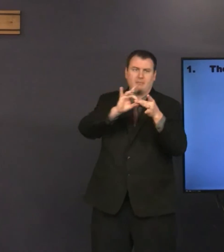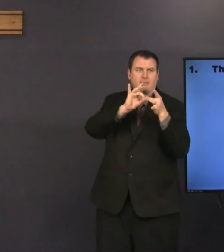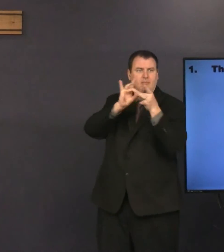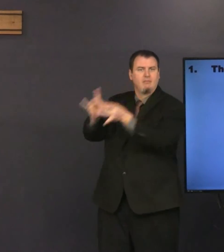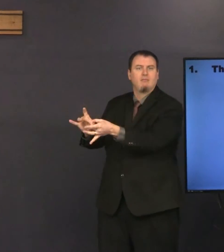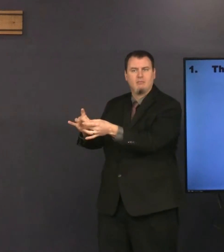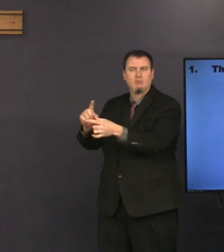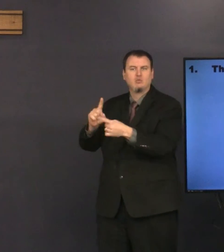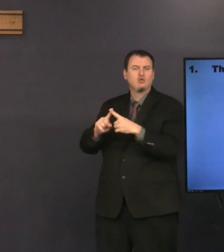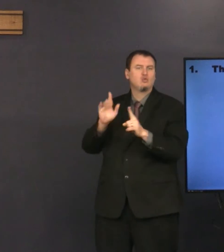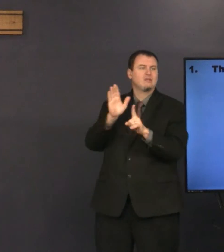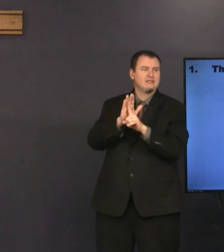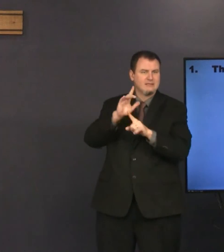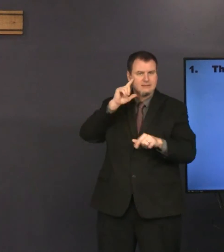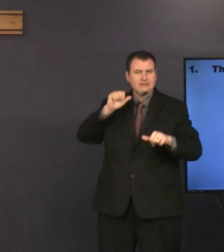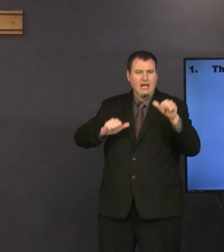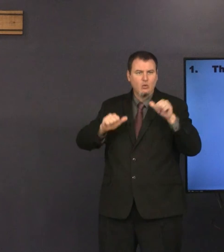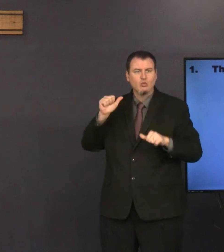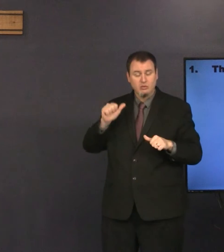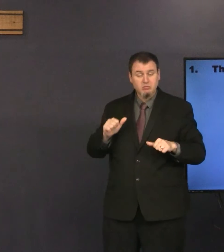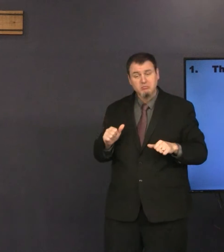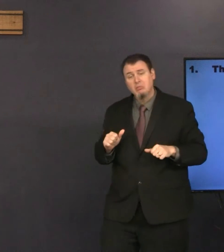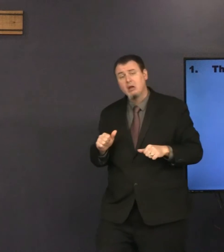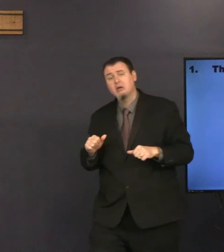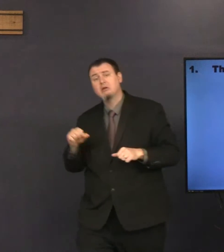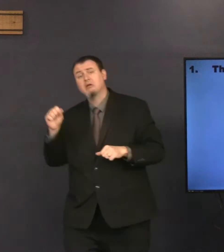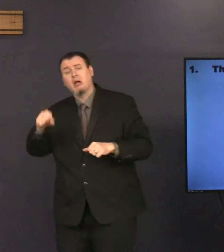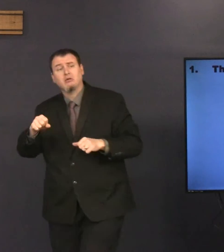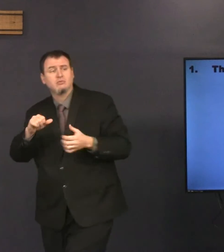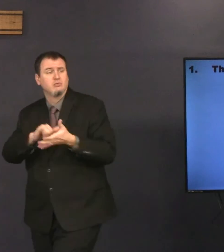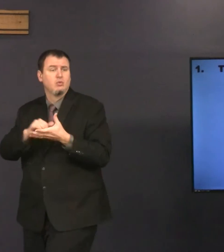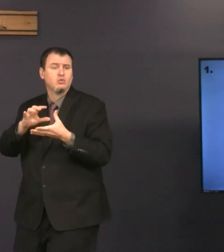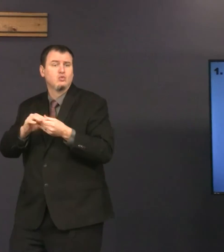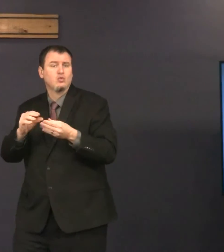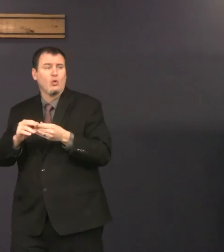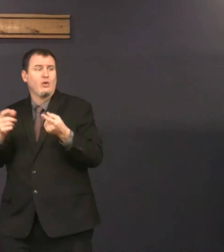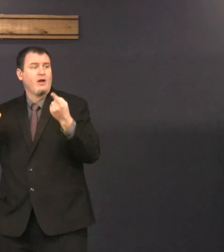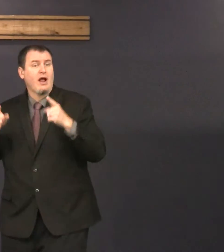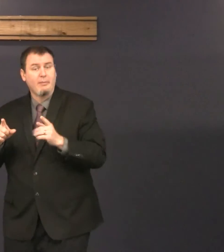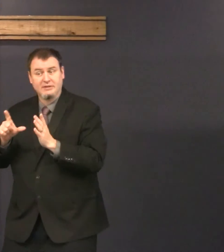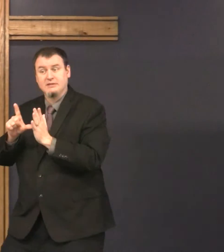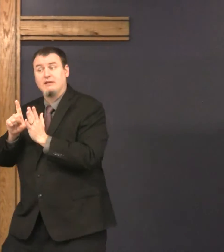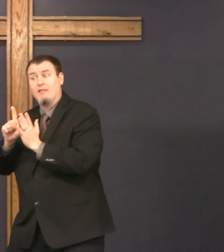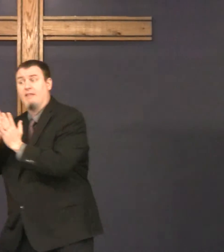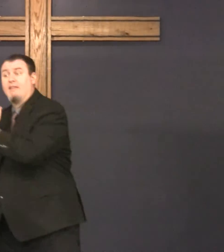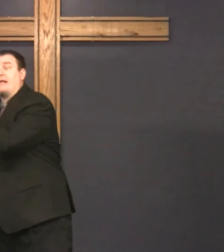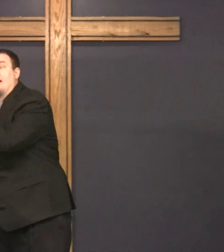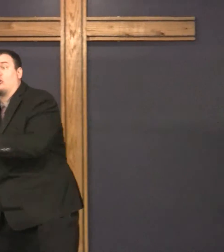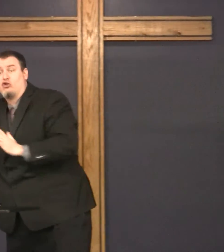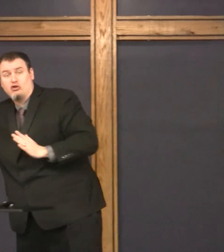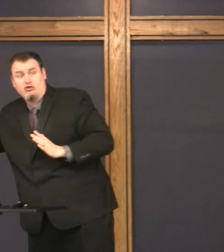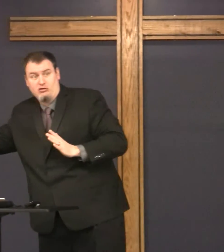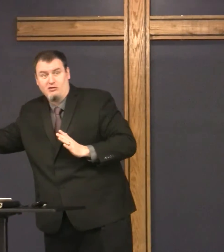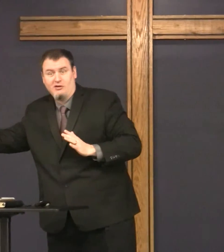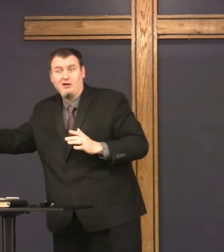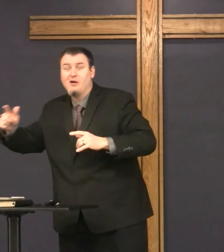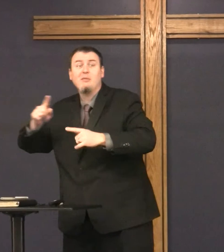immediately may connect it to doubt. And then, the story that happened later